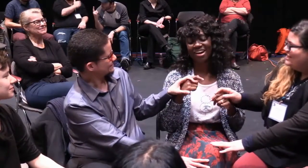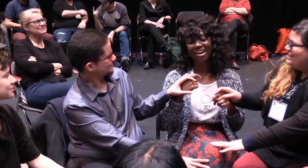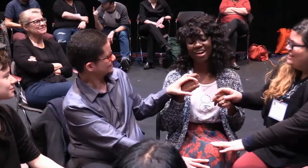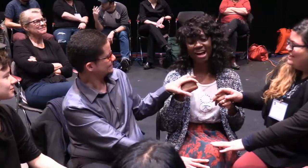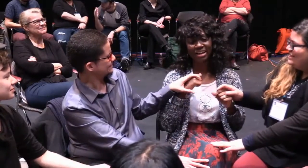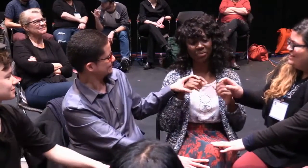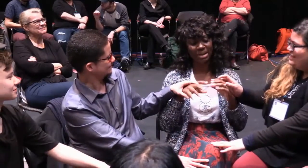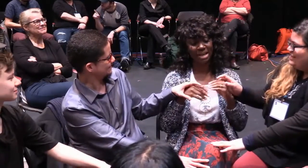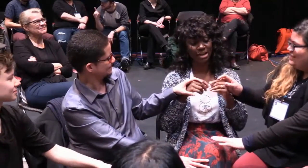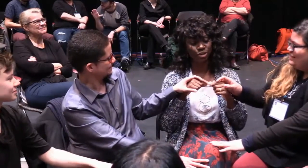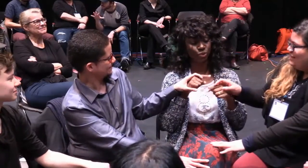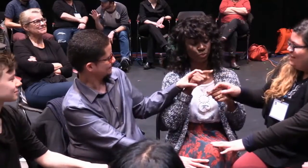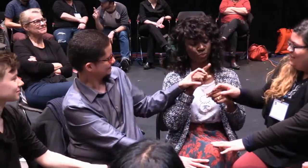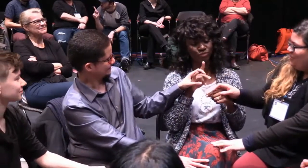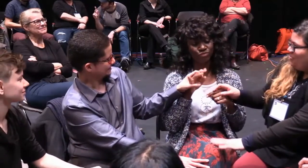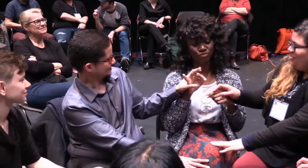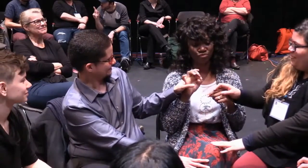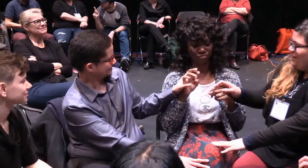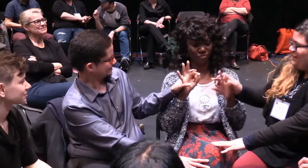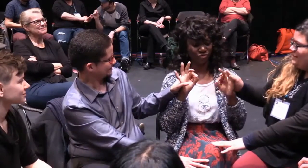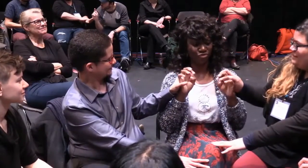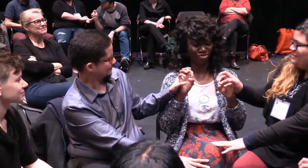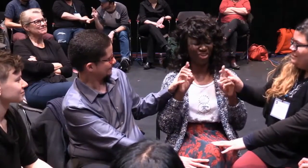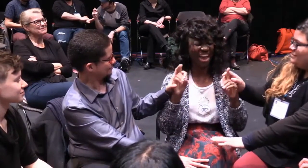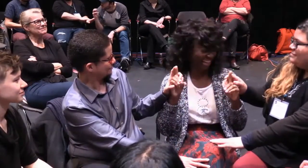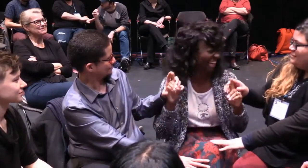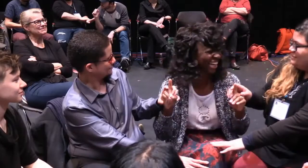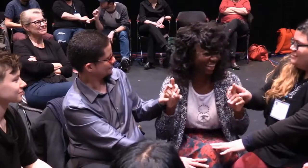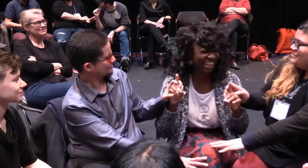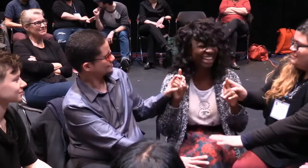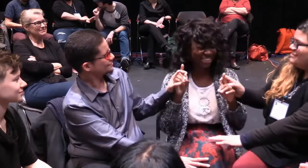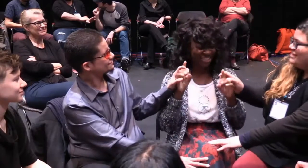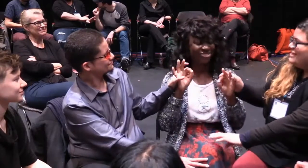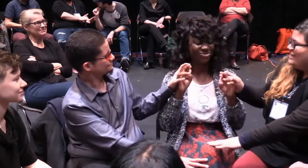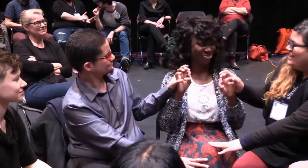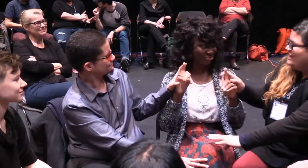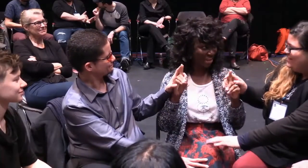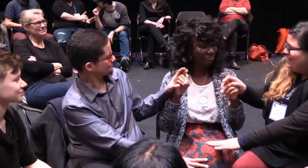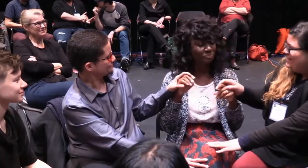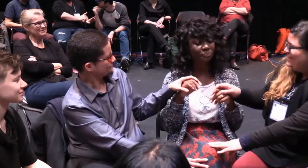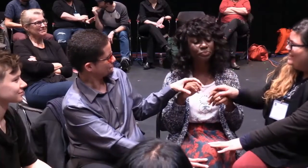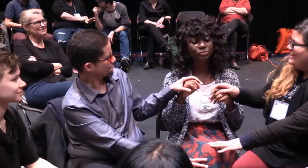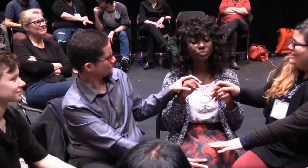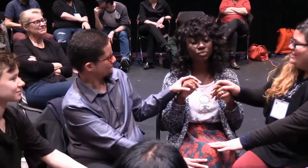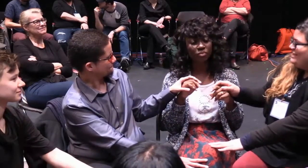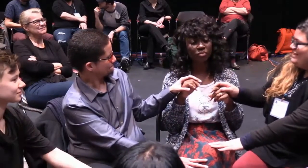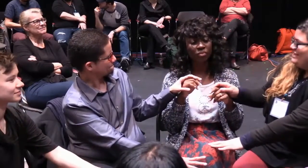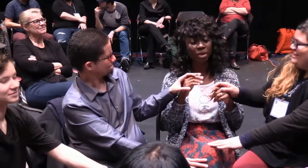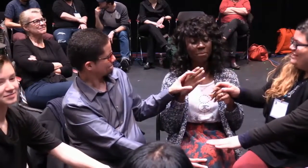Natasha is my name. And I just wanted to add to what Fred said. Okay. This is new for me.